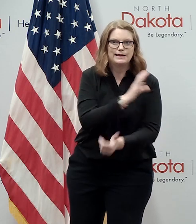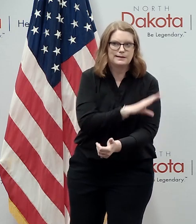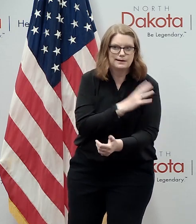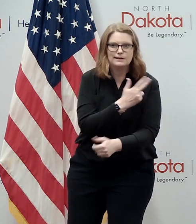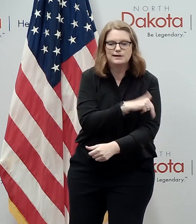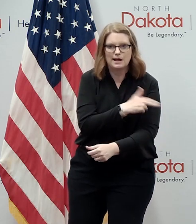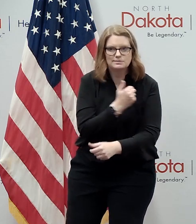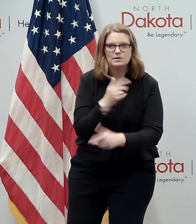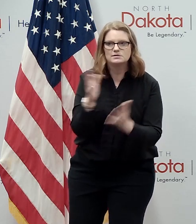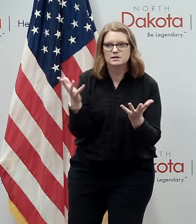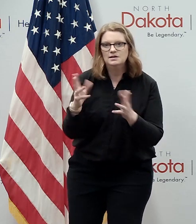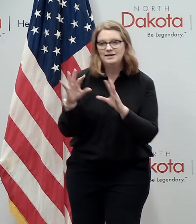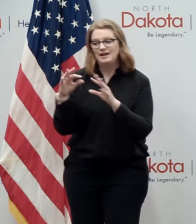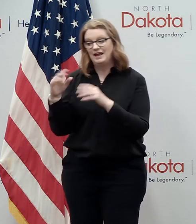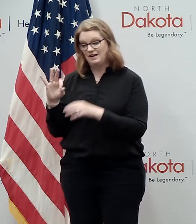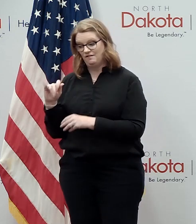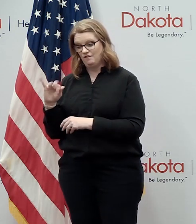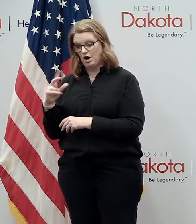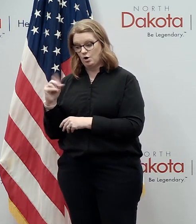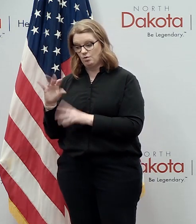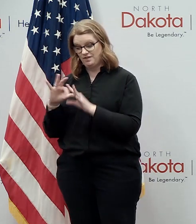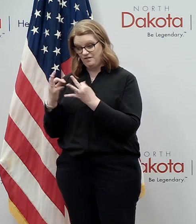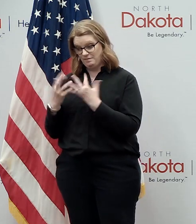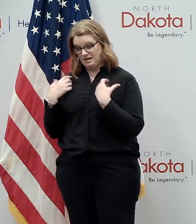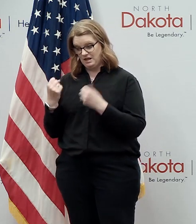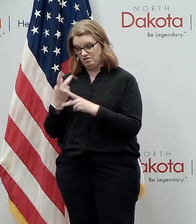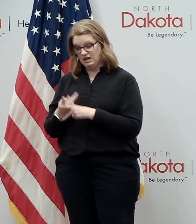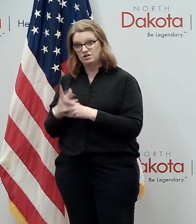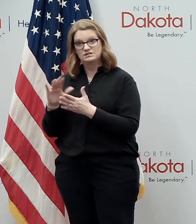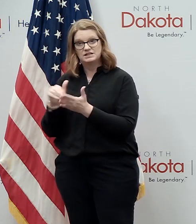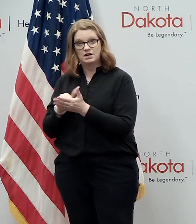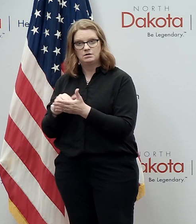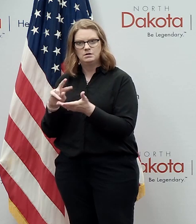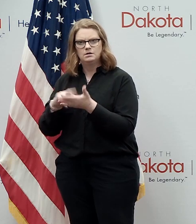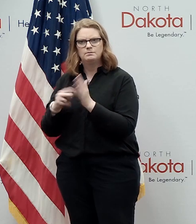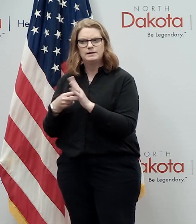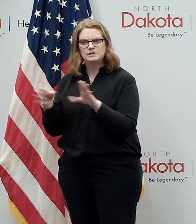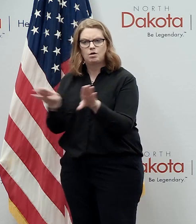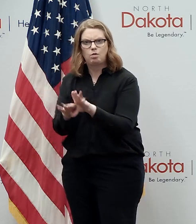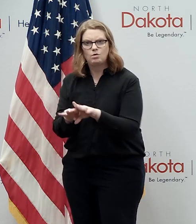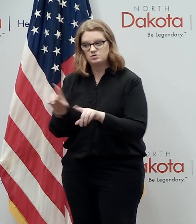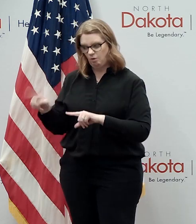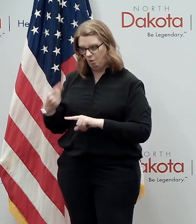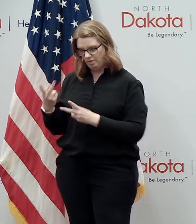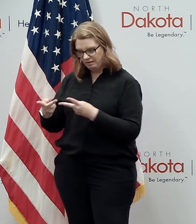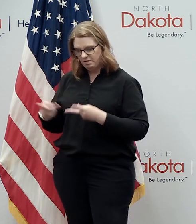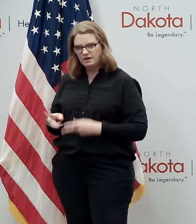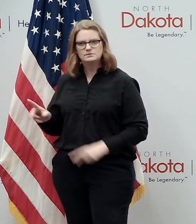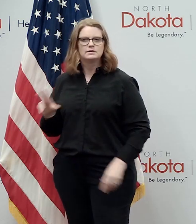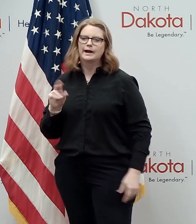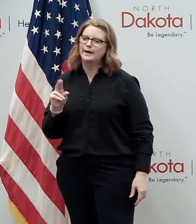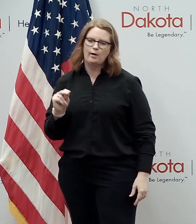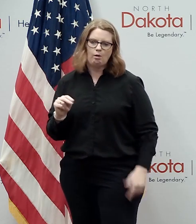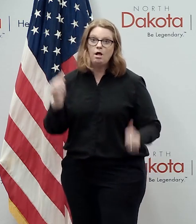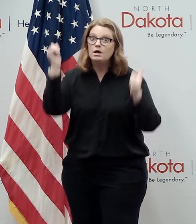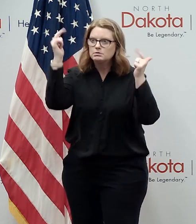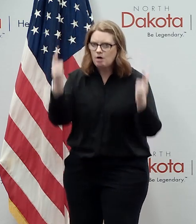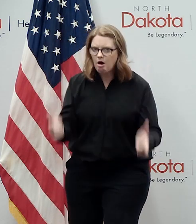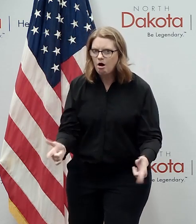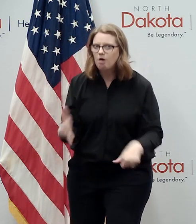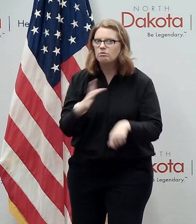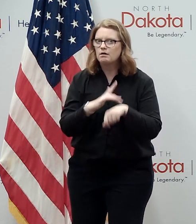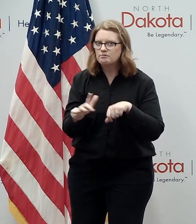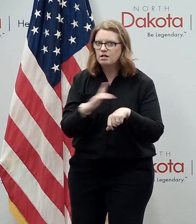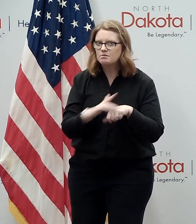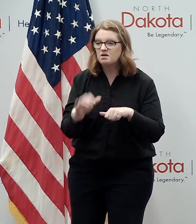in fargo the family health care center i mean all of those will continue to offer as they have been for on-demand testing but